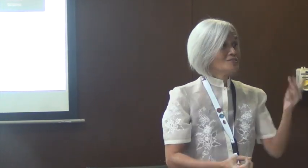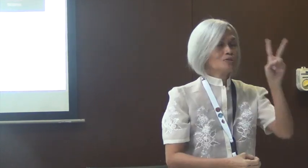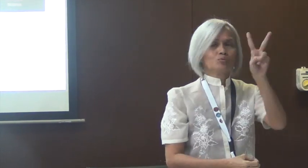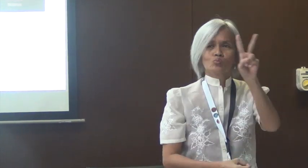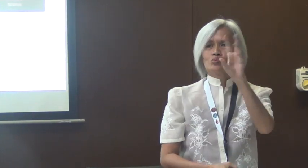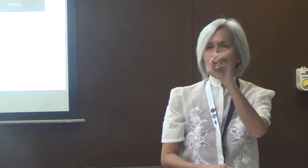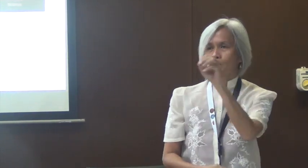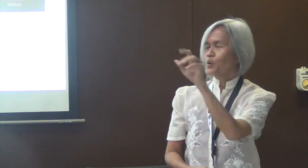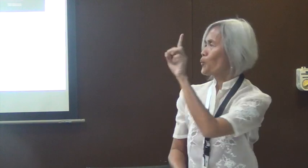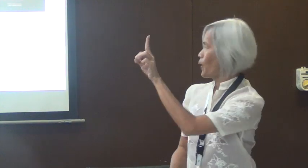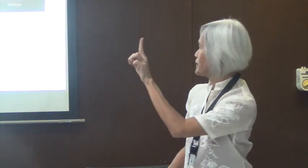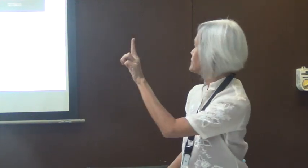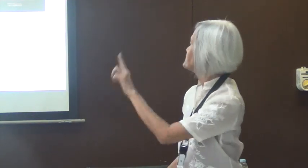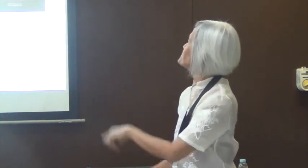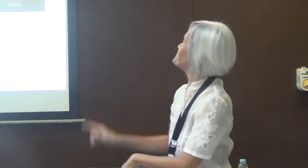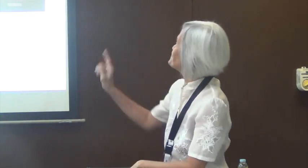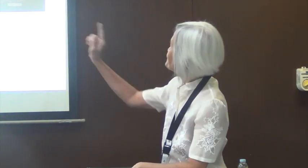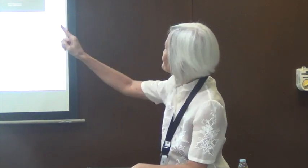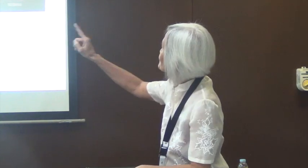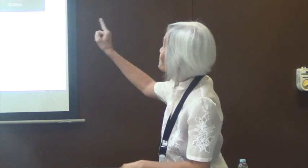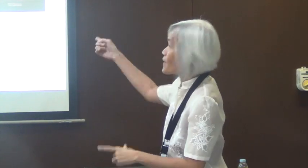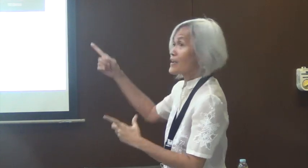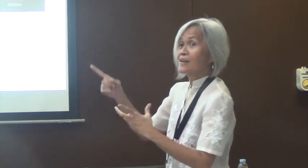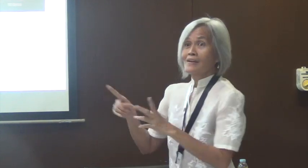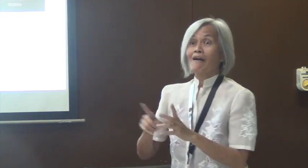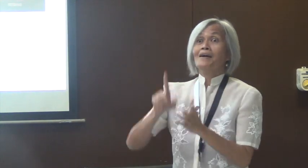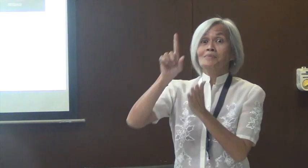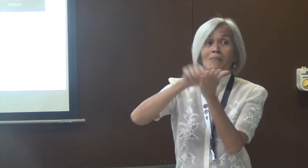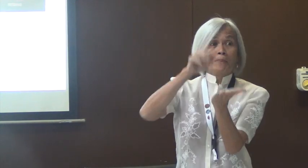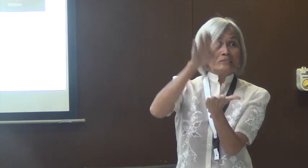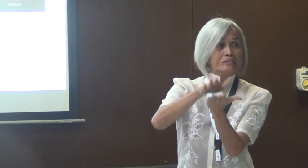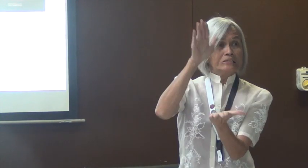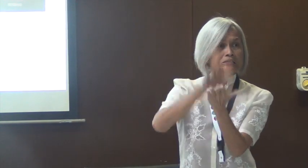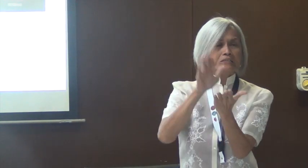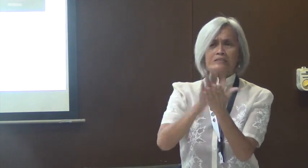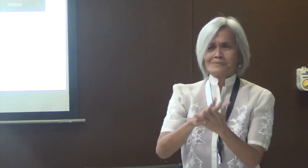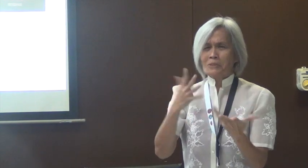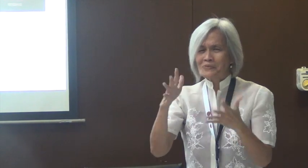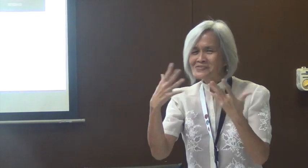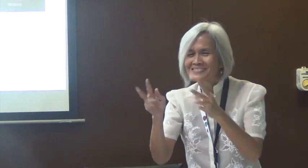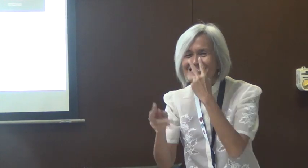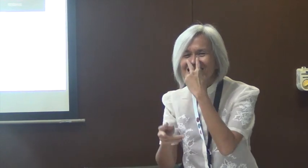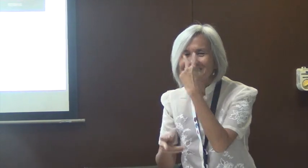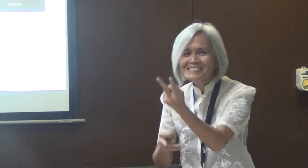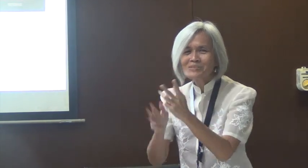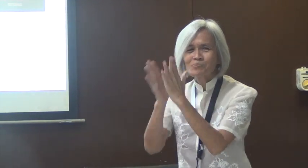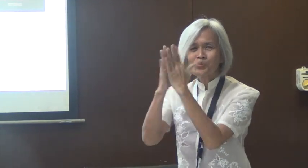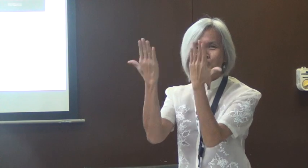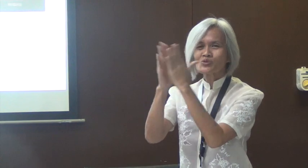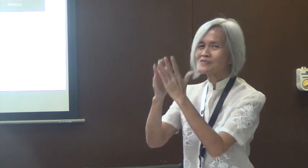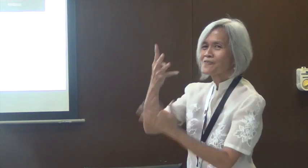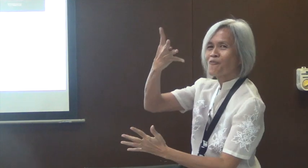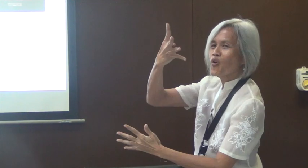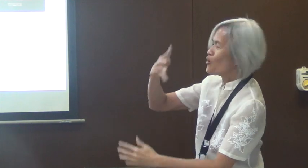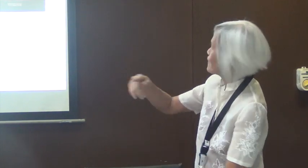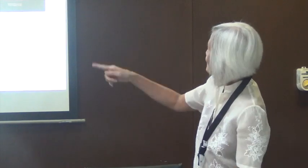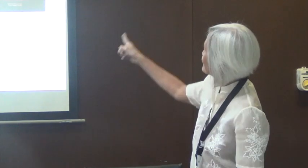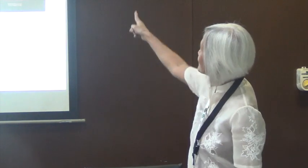One of the first things that we did was to establish the center. So we have publications, and you probably have seen